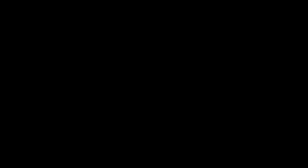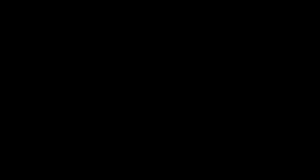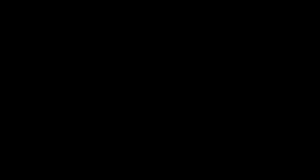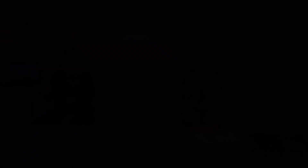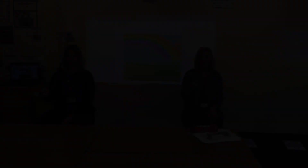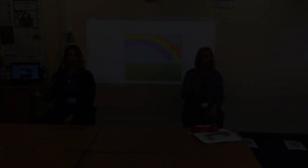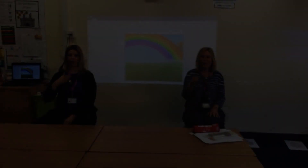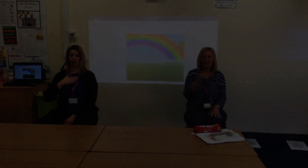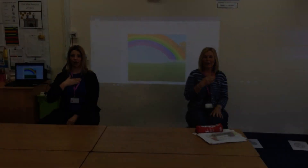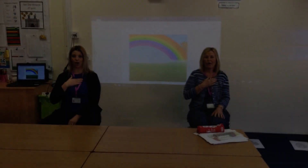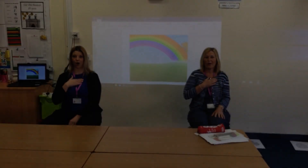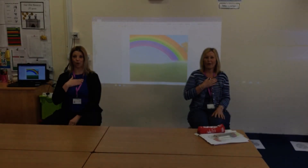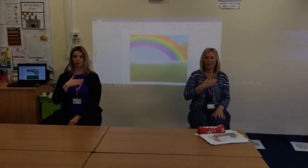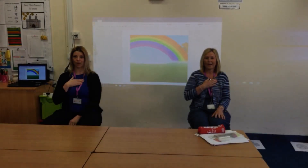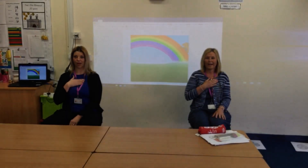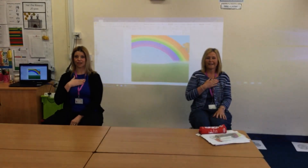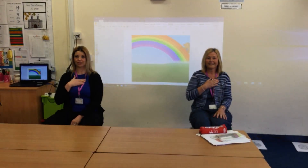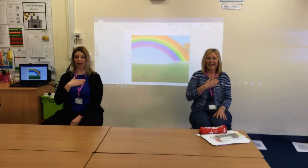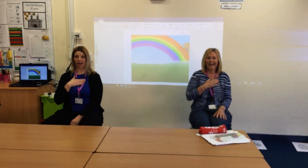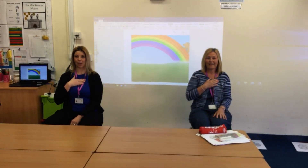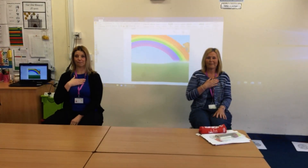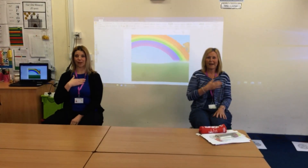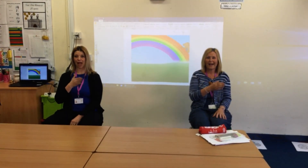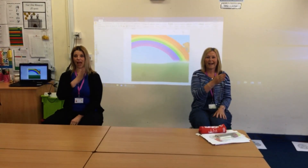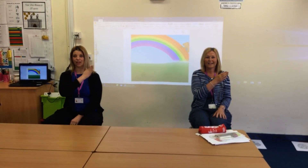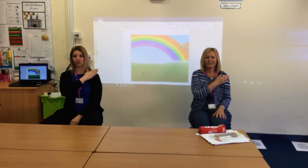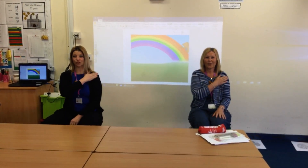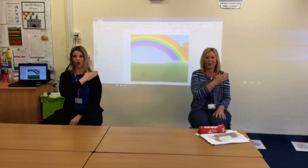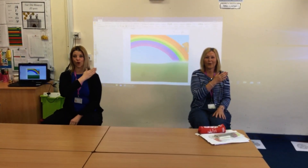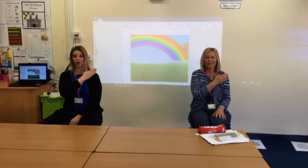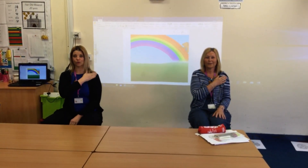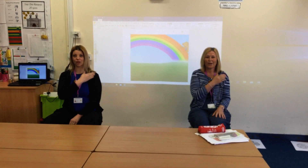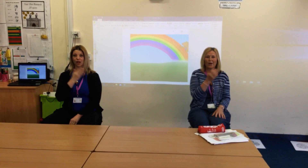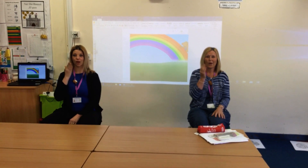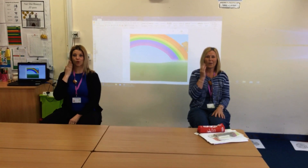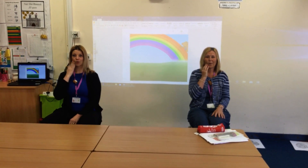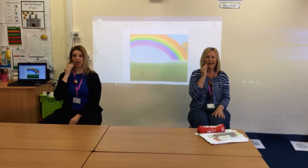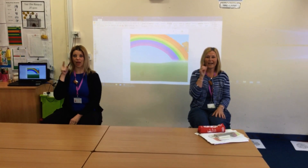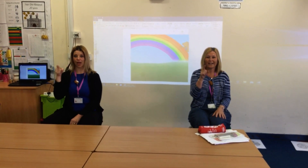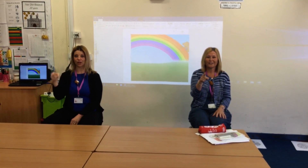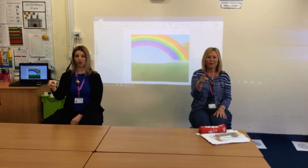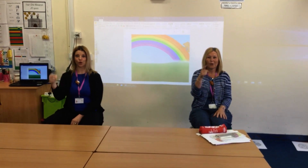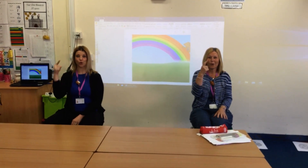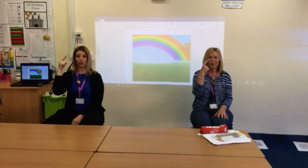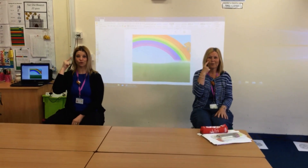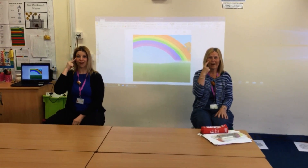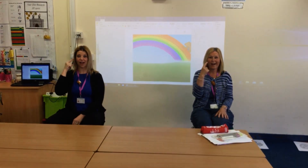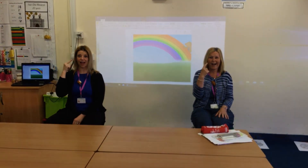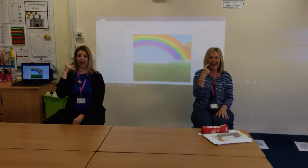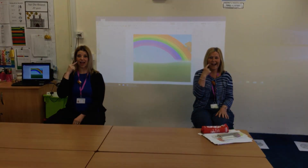You'll always have my shoulder when you cry